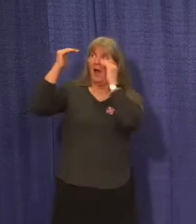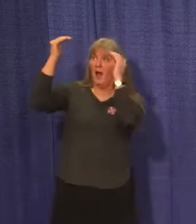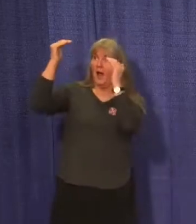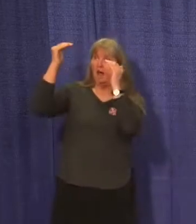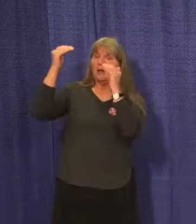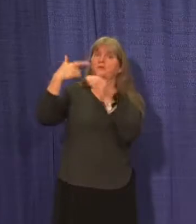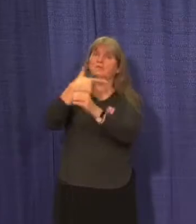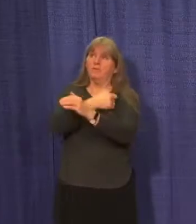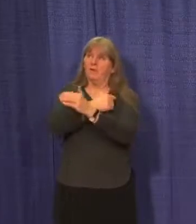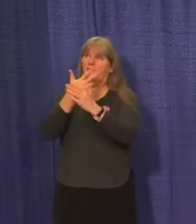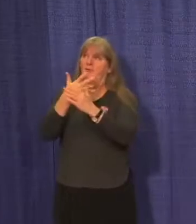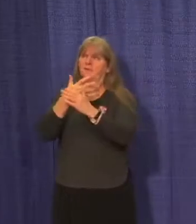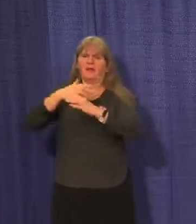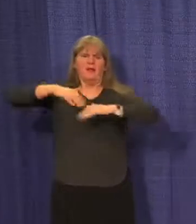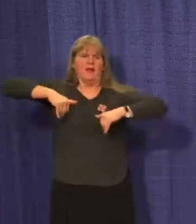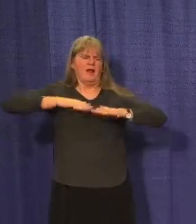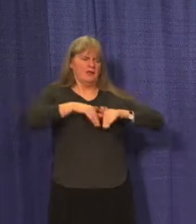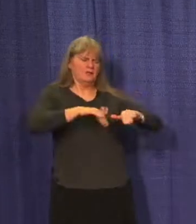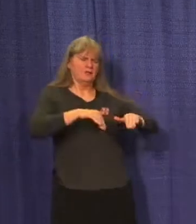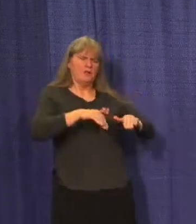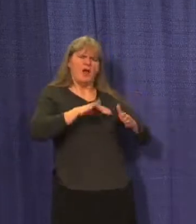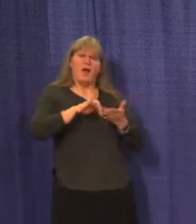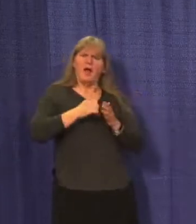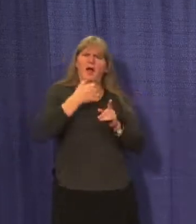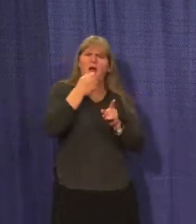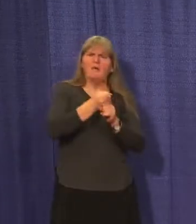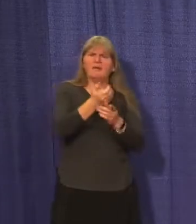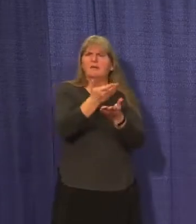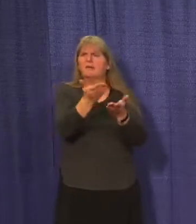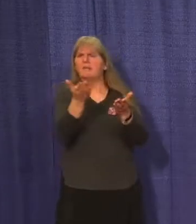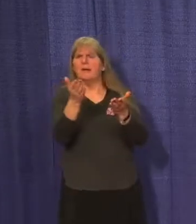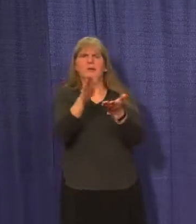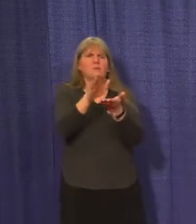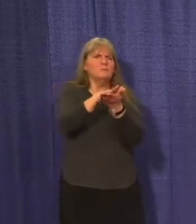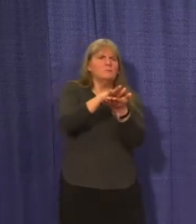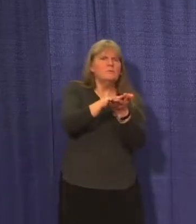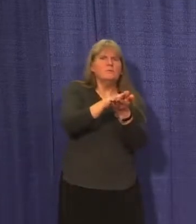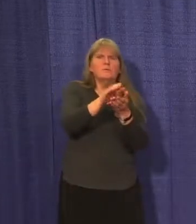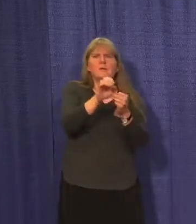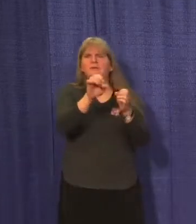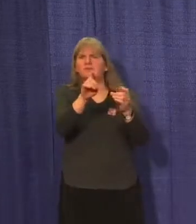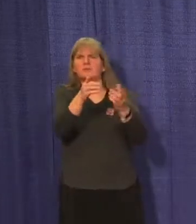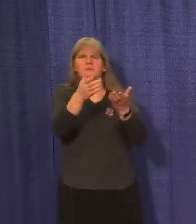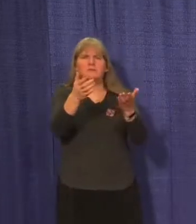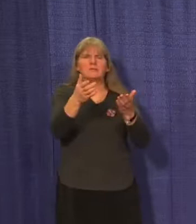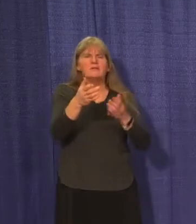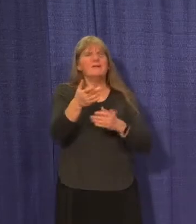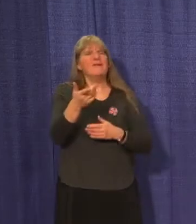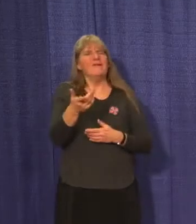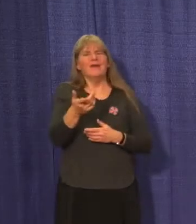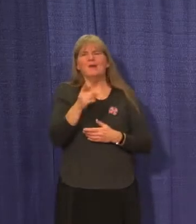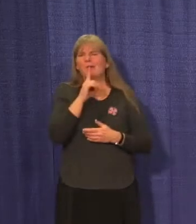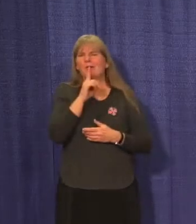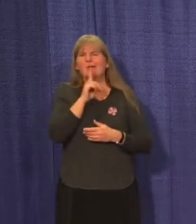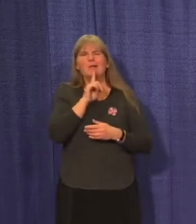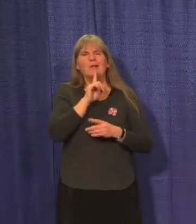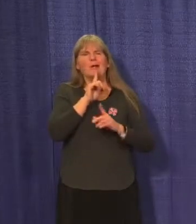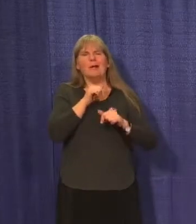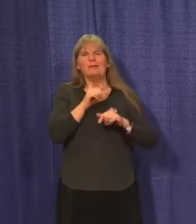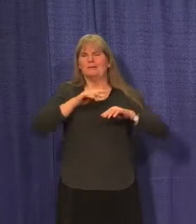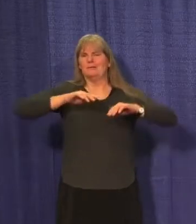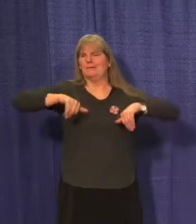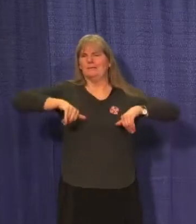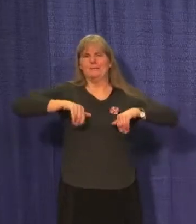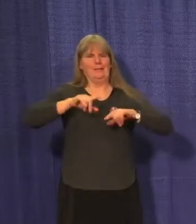not children, how will that play out, particularly with regard to education? And I think these are questions we just don't know the answers yet